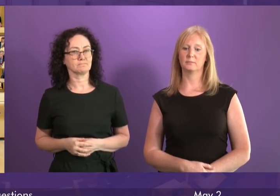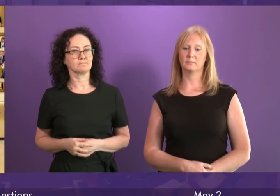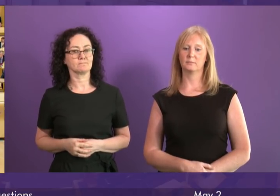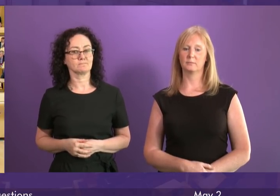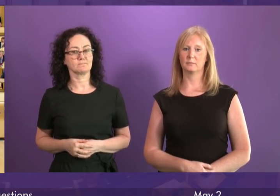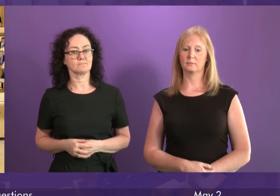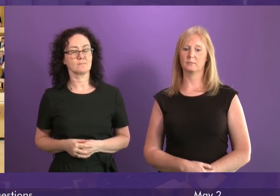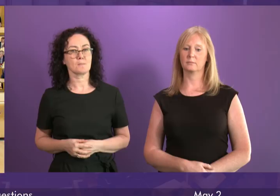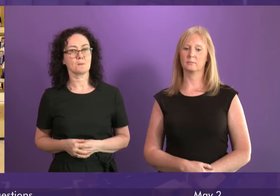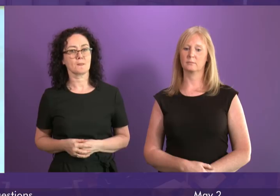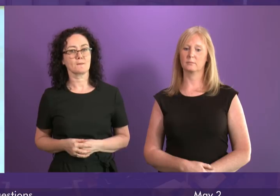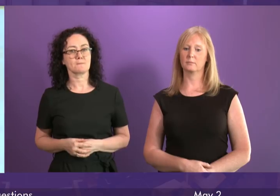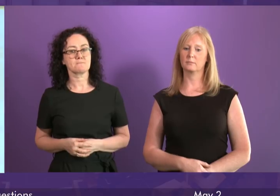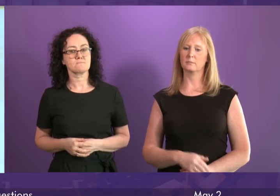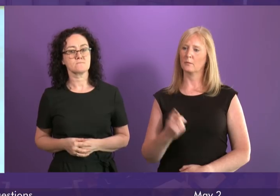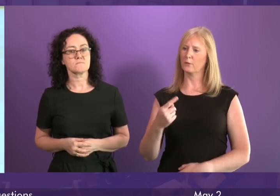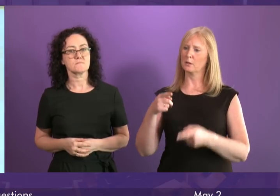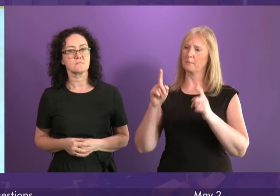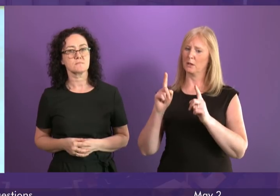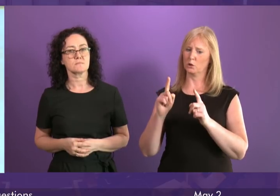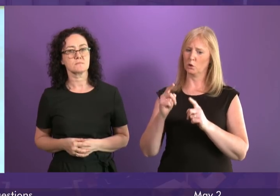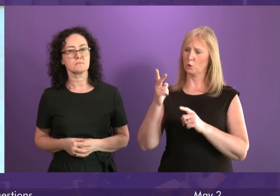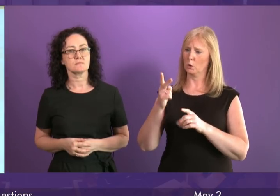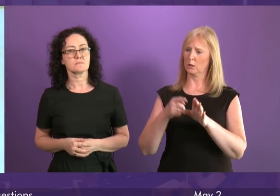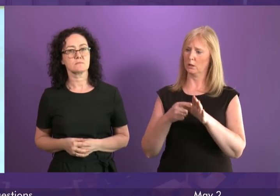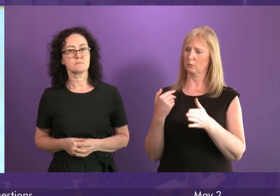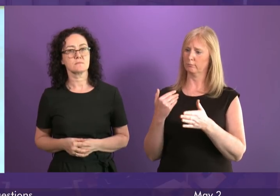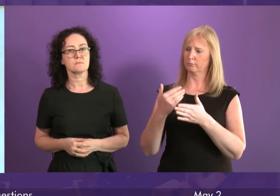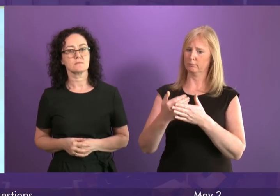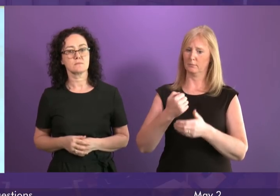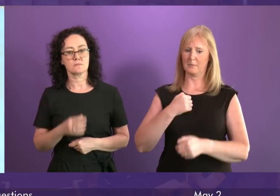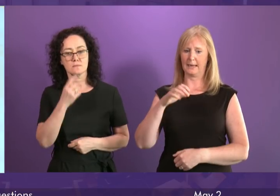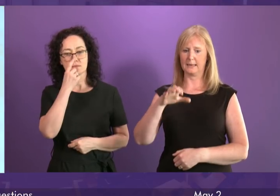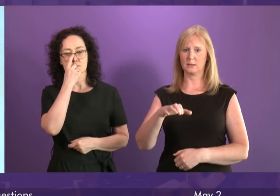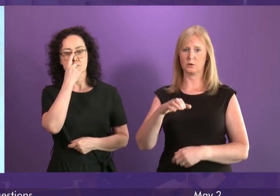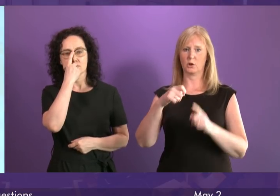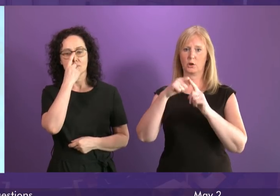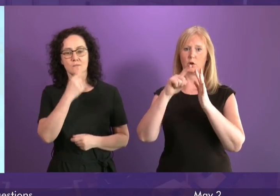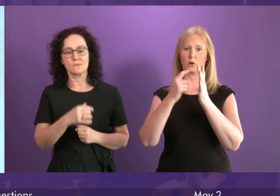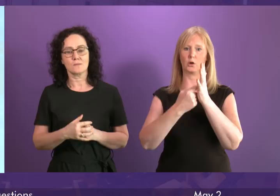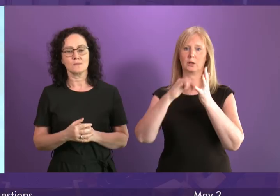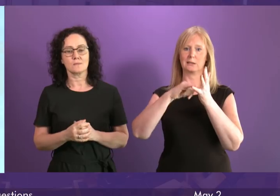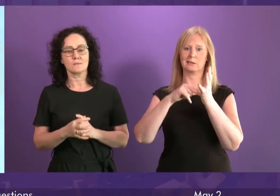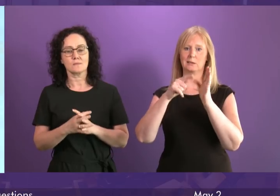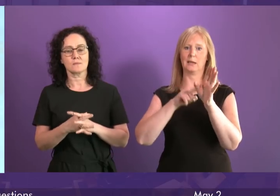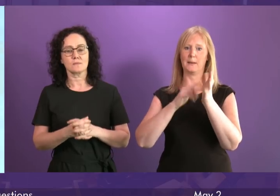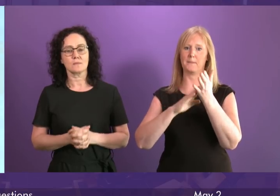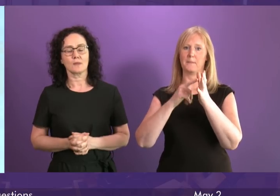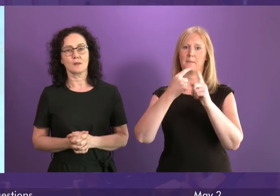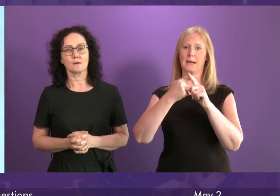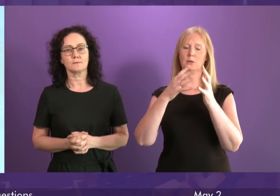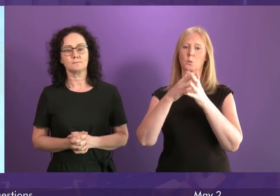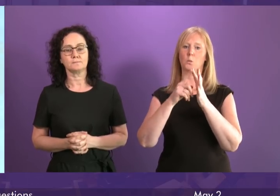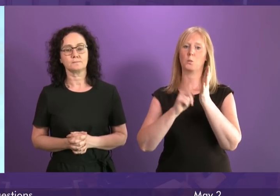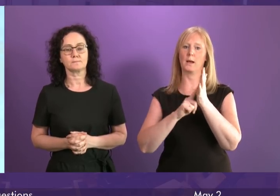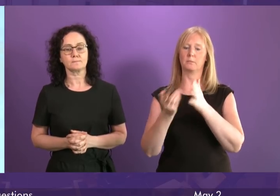Thank you, President Officer. First Minister, it's now two years since my constituent Kirsty Maxwell died in Benidorm and as